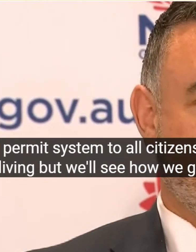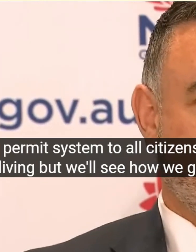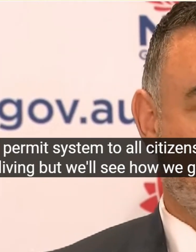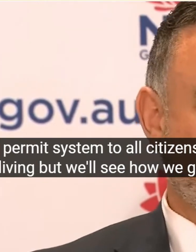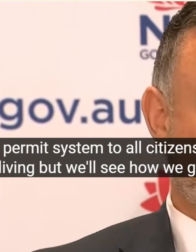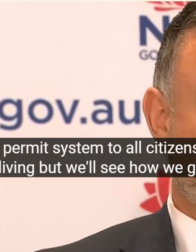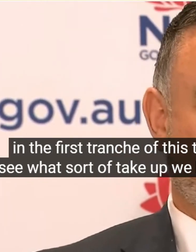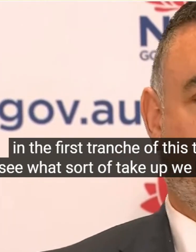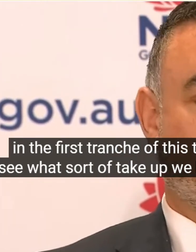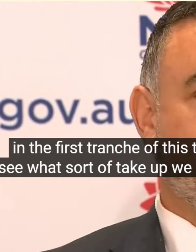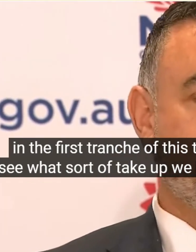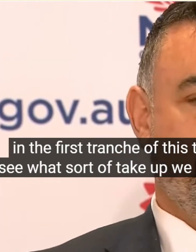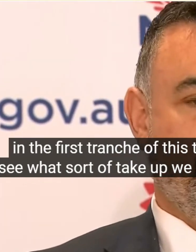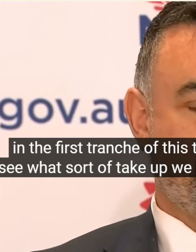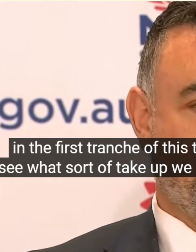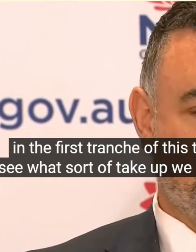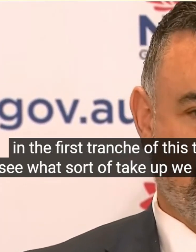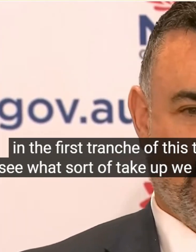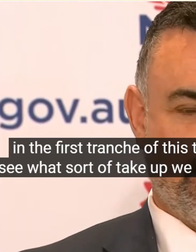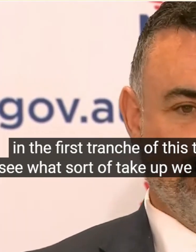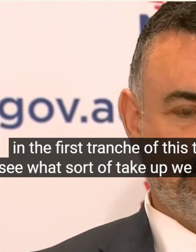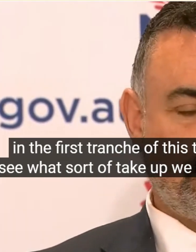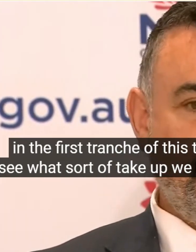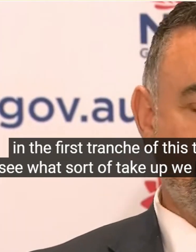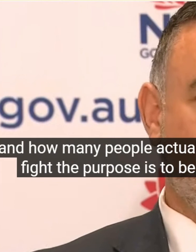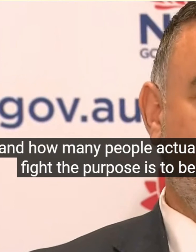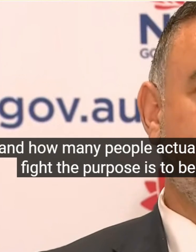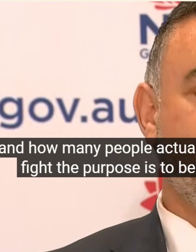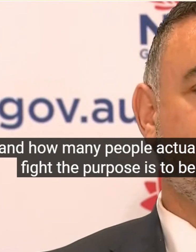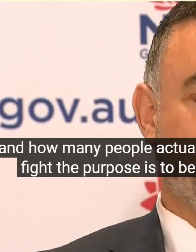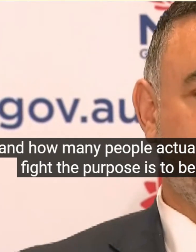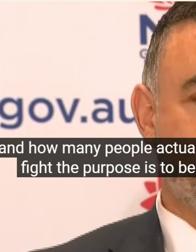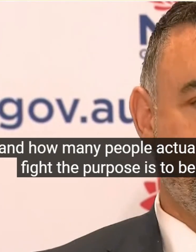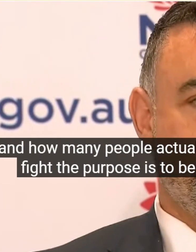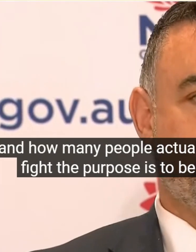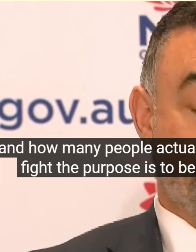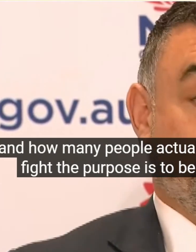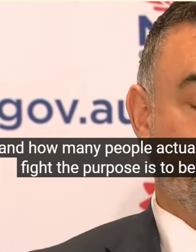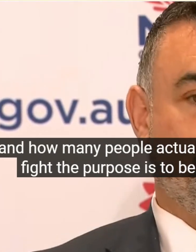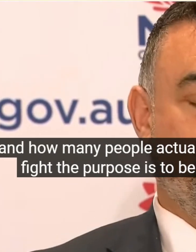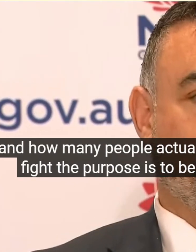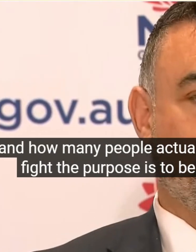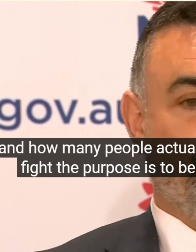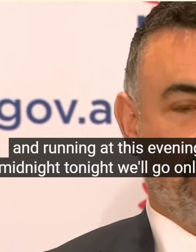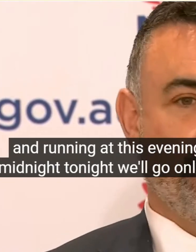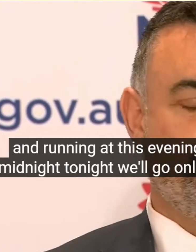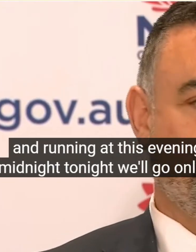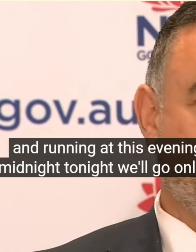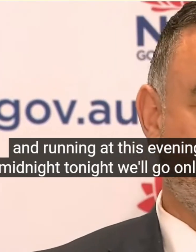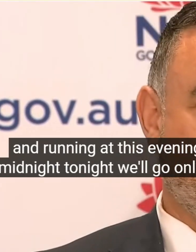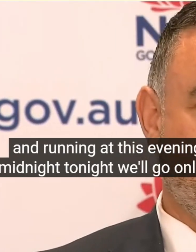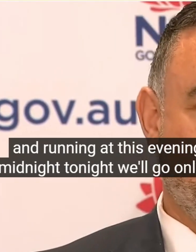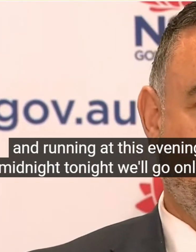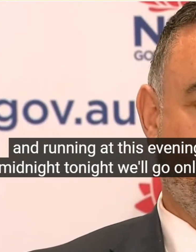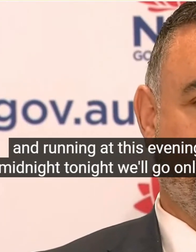This Even Midnight Tonight We'll Go Online And As The Commissioner Touched On It's A Way For Police To Be Do Their